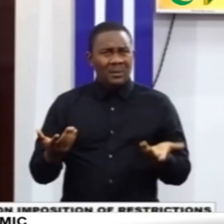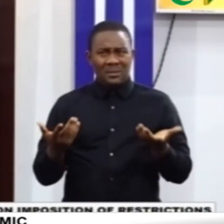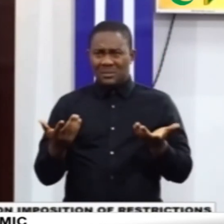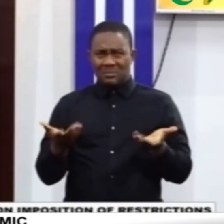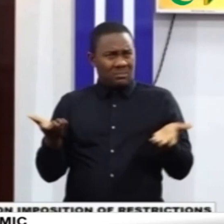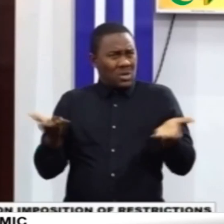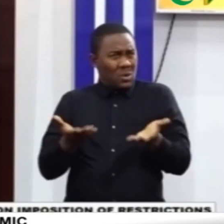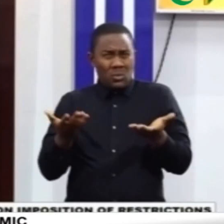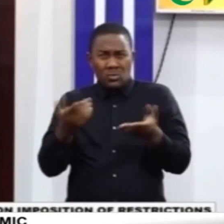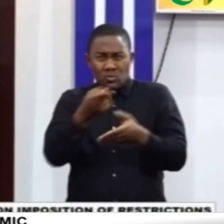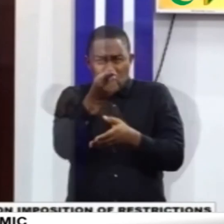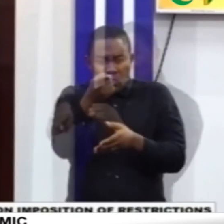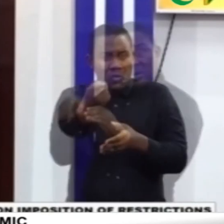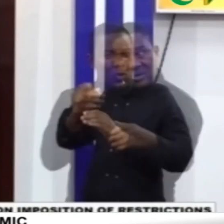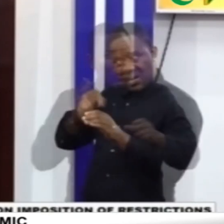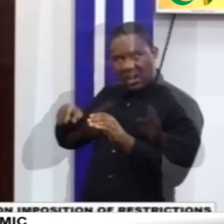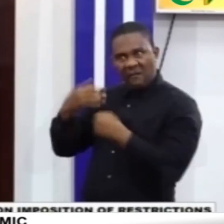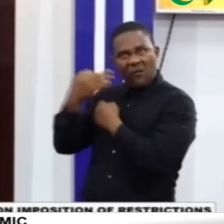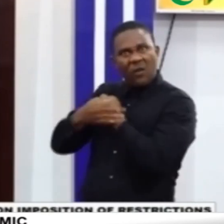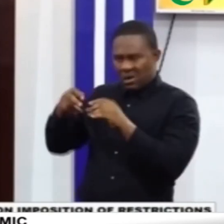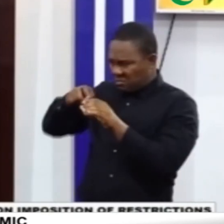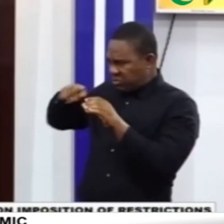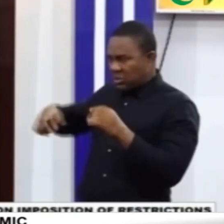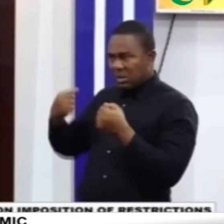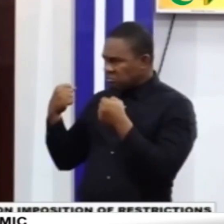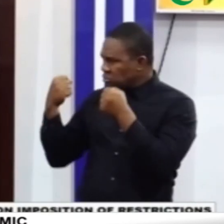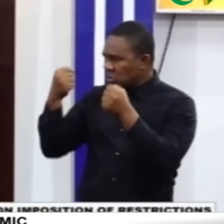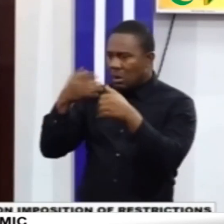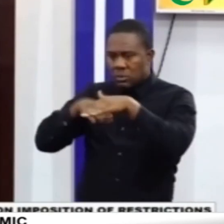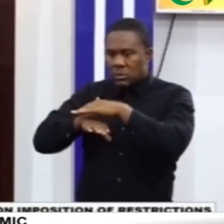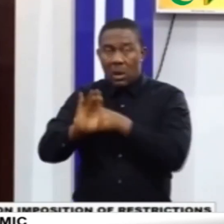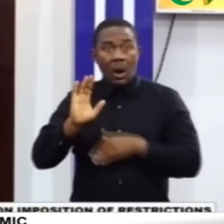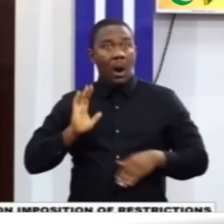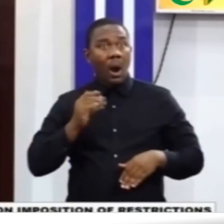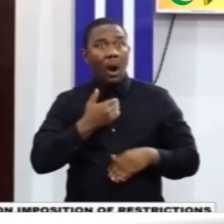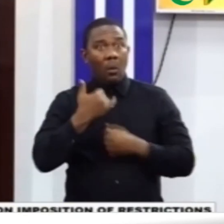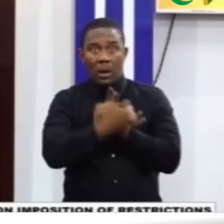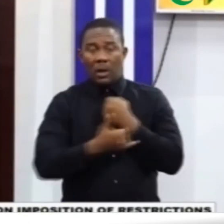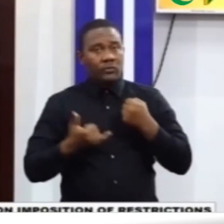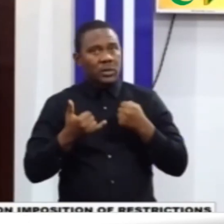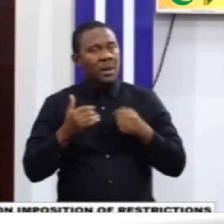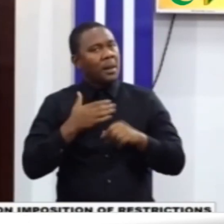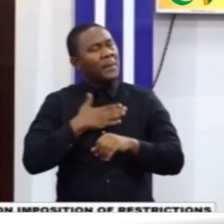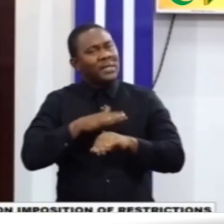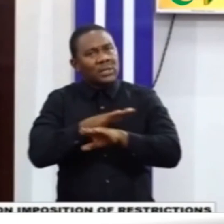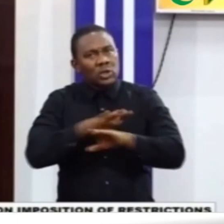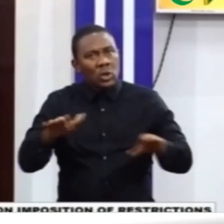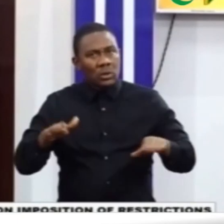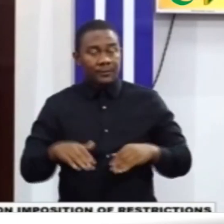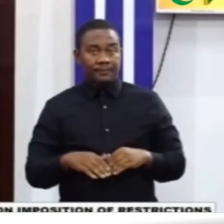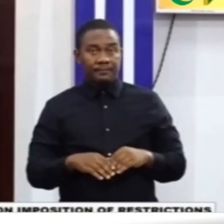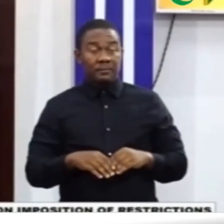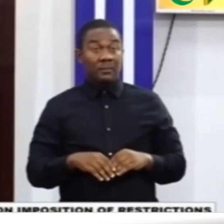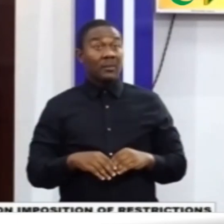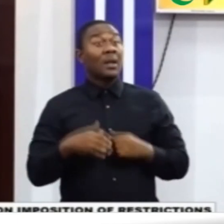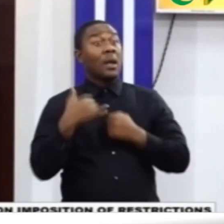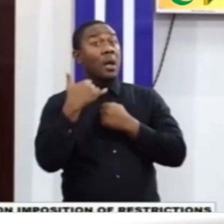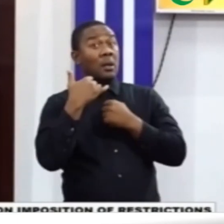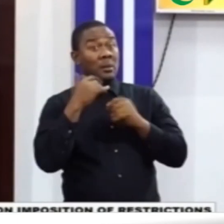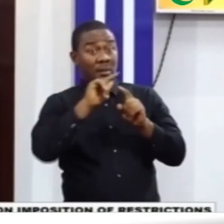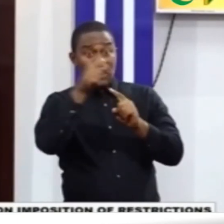the whole country at risk. We continue to caution the border communities and transporters